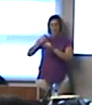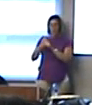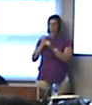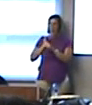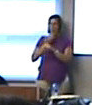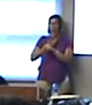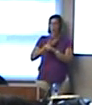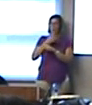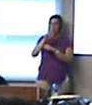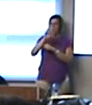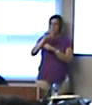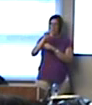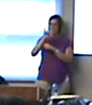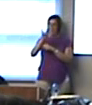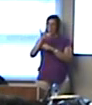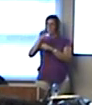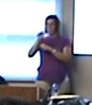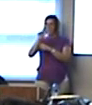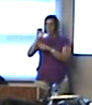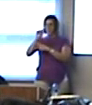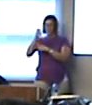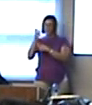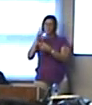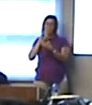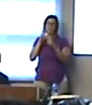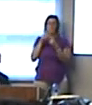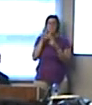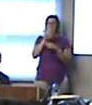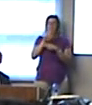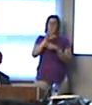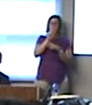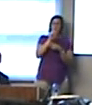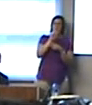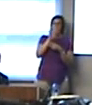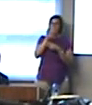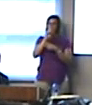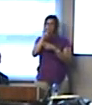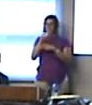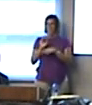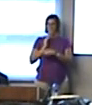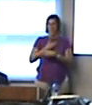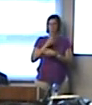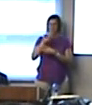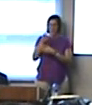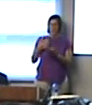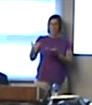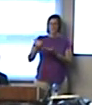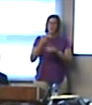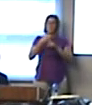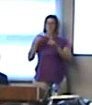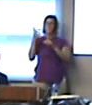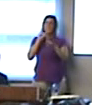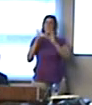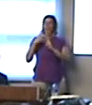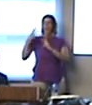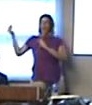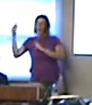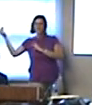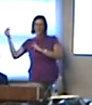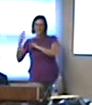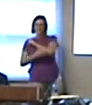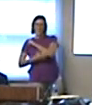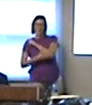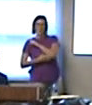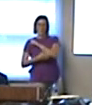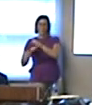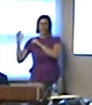sales tax base is paid from 30 to 40 percent of that is paid from people outside of Sangamon County. So people would be sharing the cost